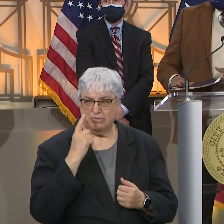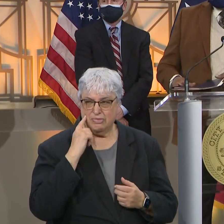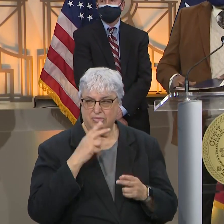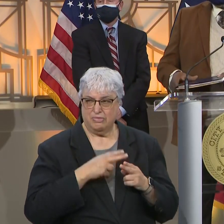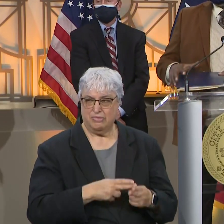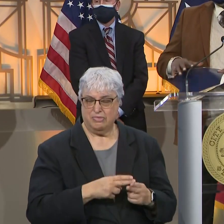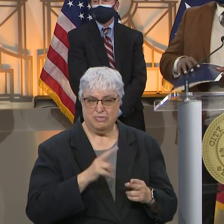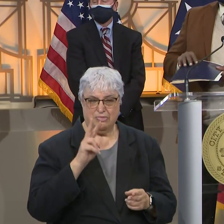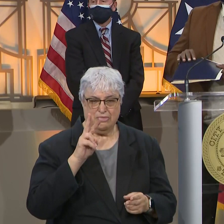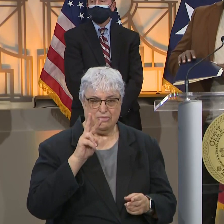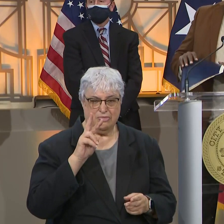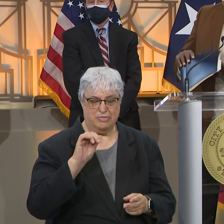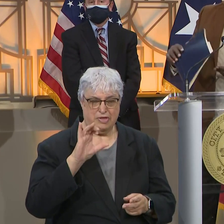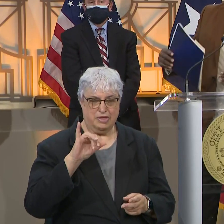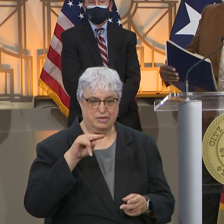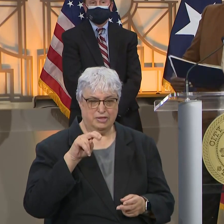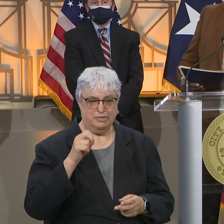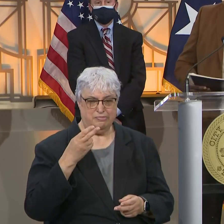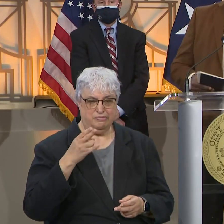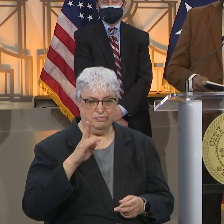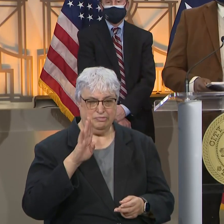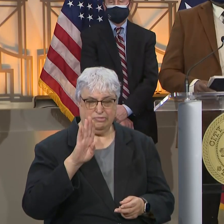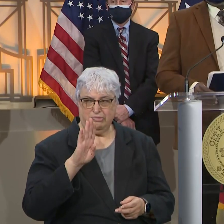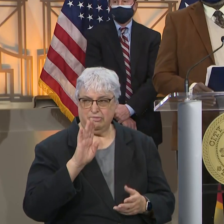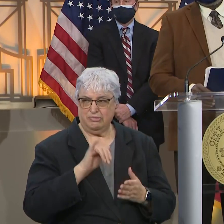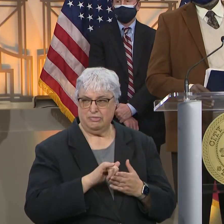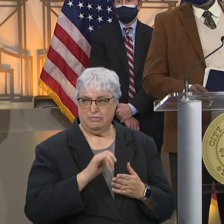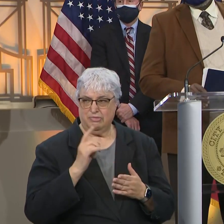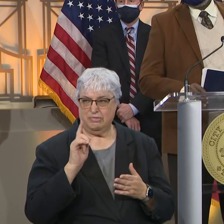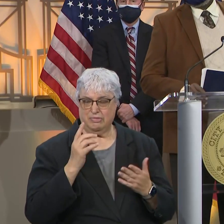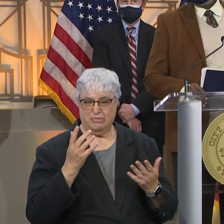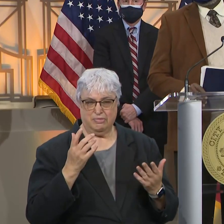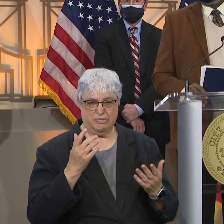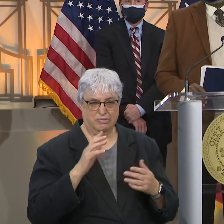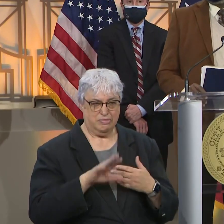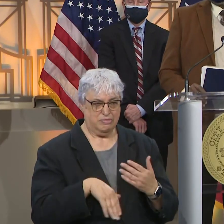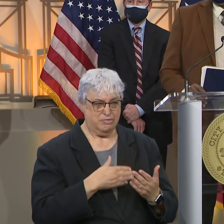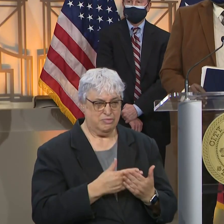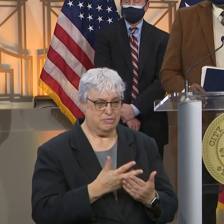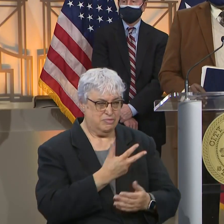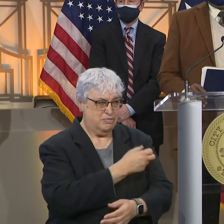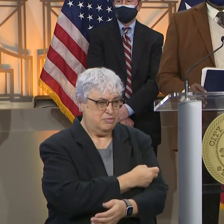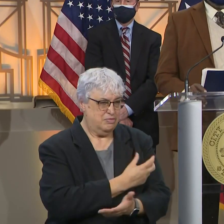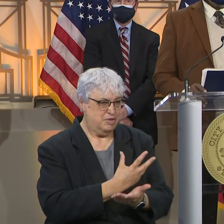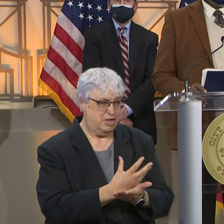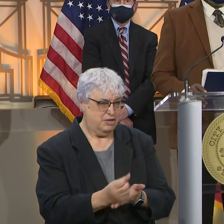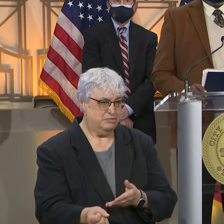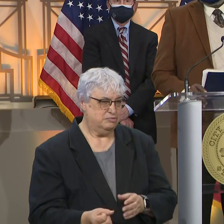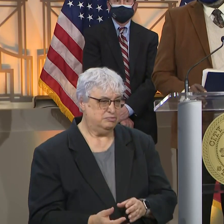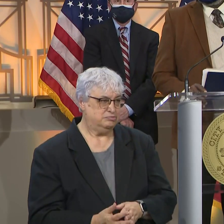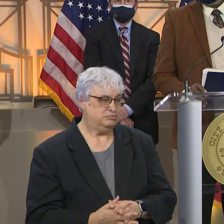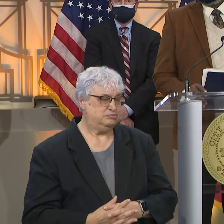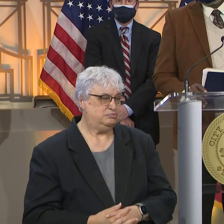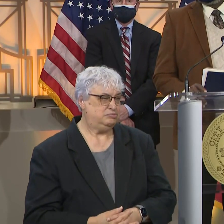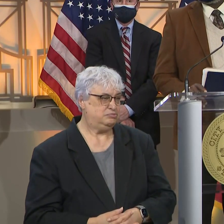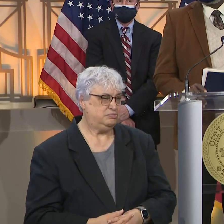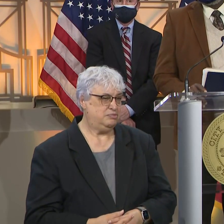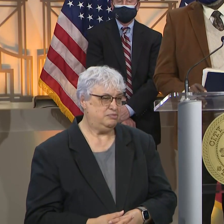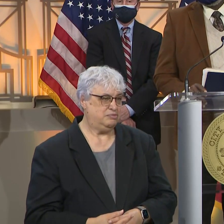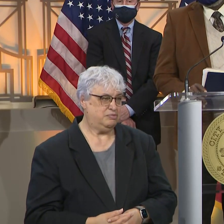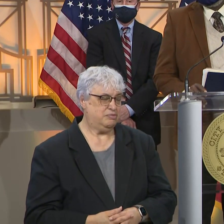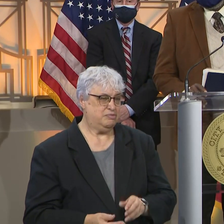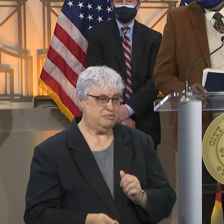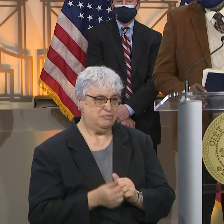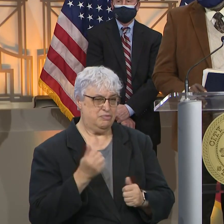they call a vaccine hub. How do you plan to disperse these and how do you make sure that all of the vaccines are used? Most